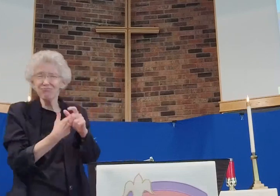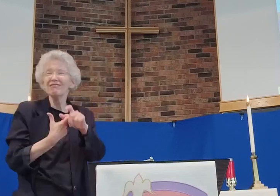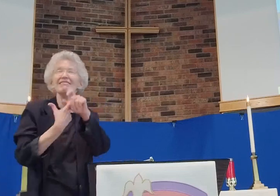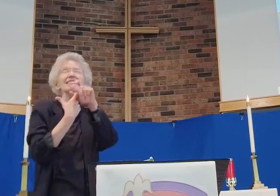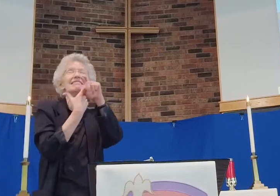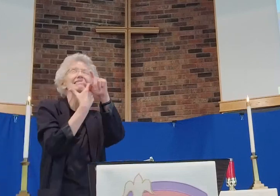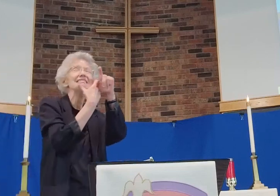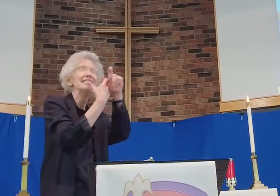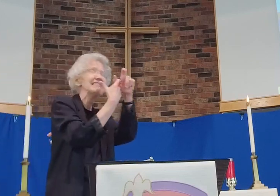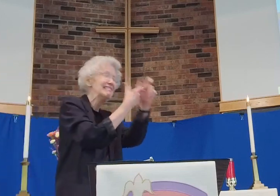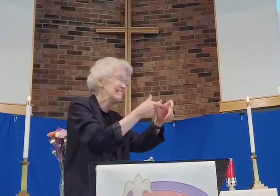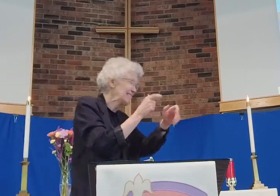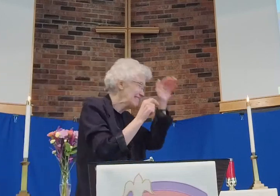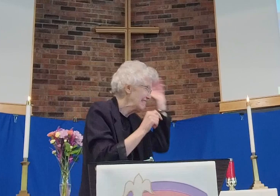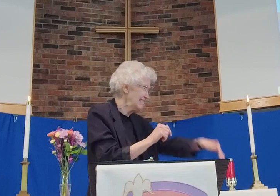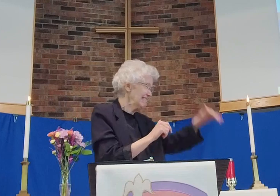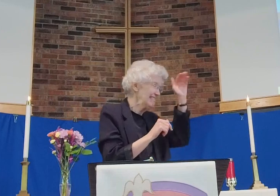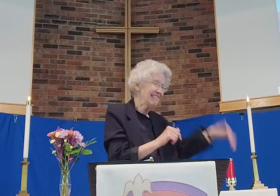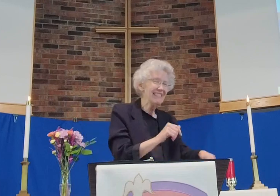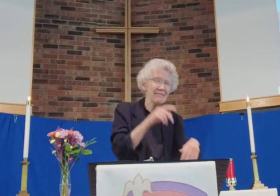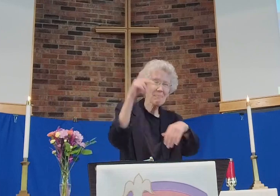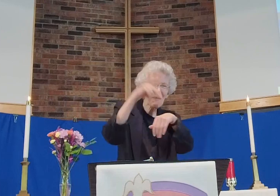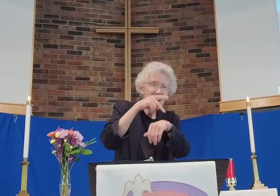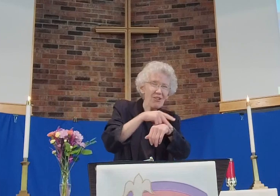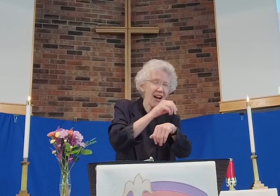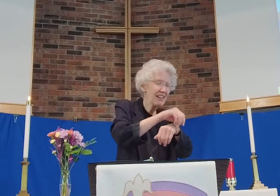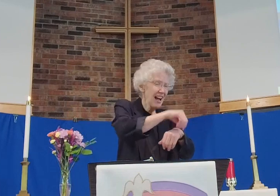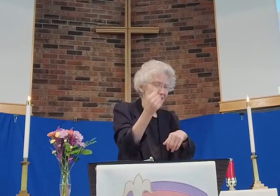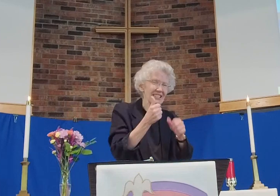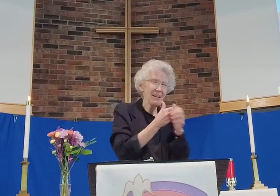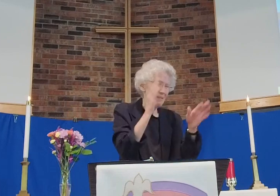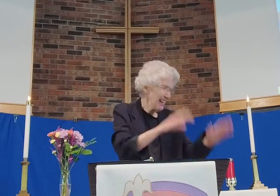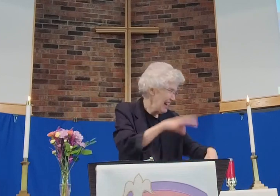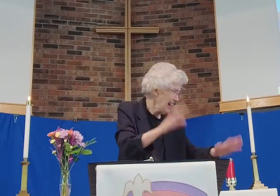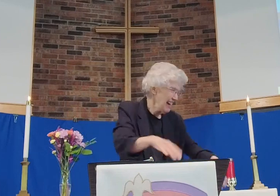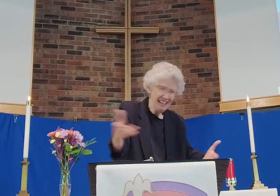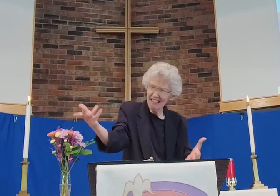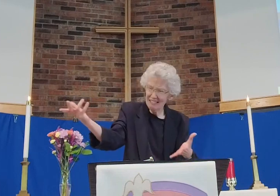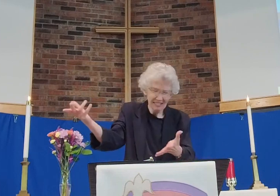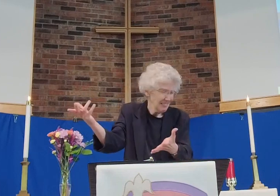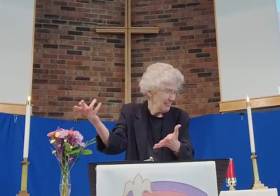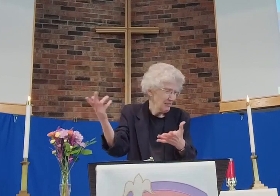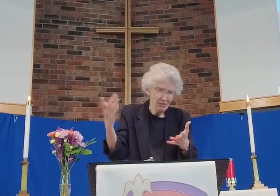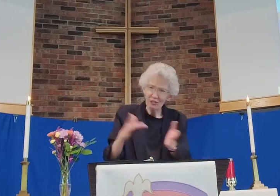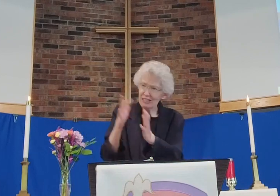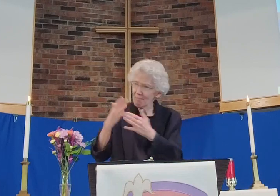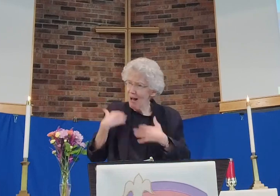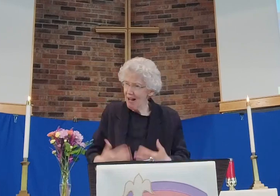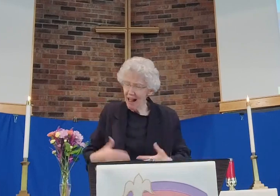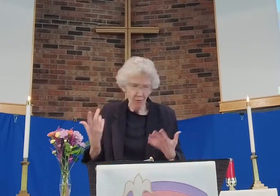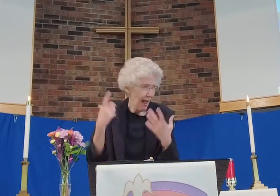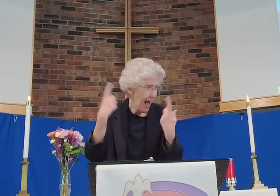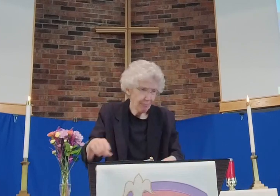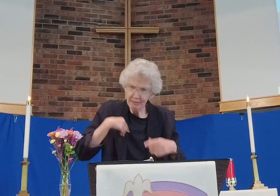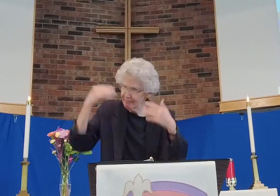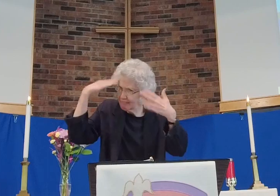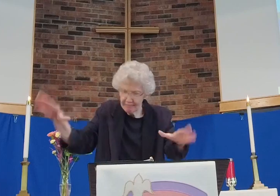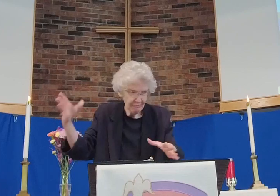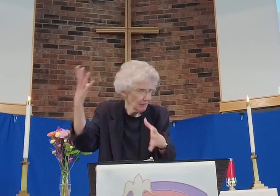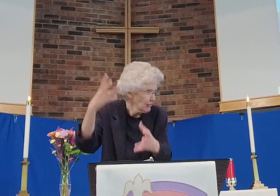She ran to Simon Peter and to Jesus' favorite disciple and said, they've